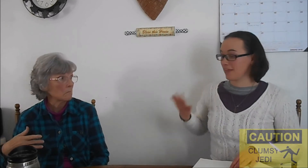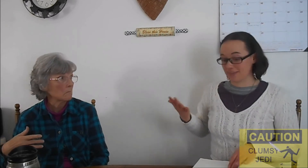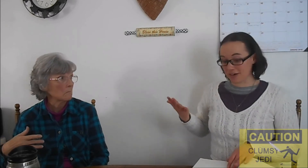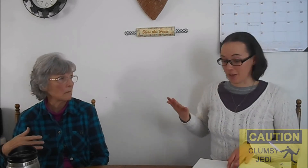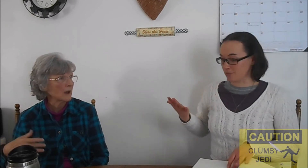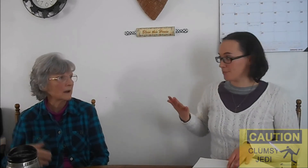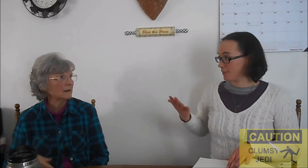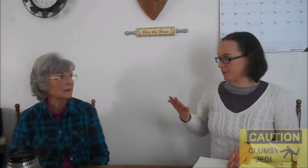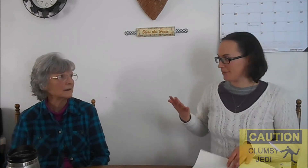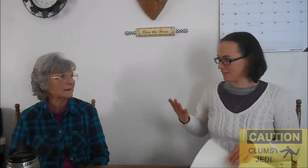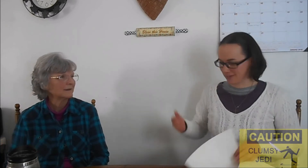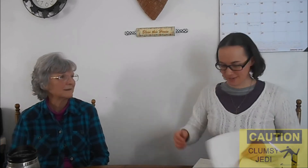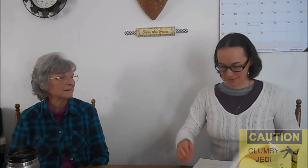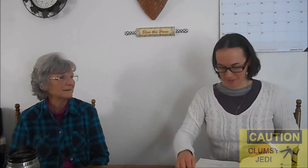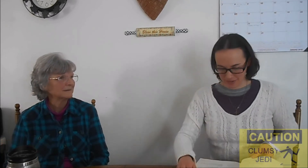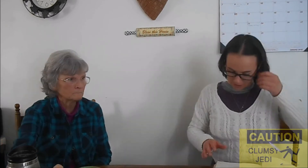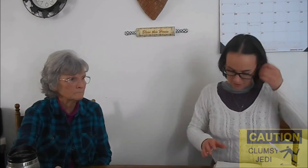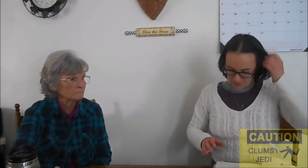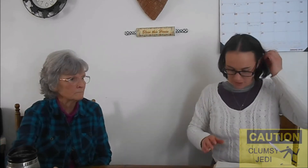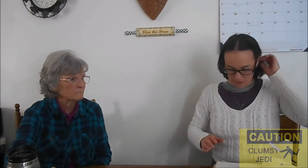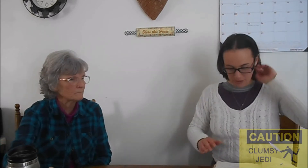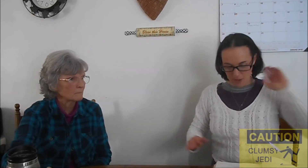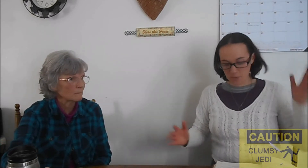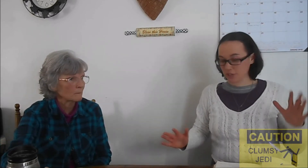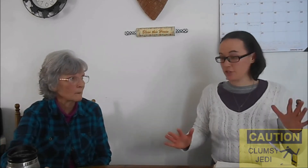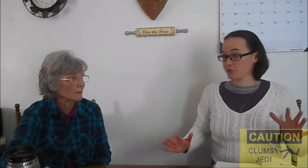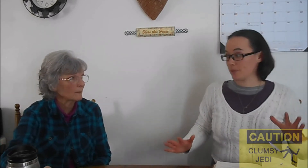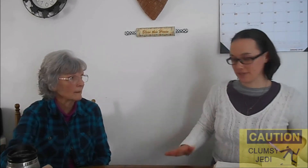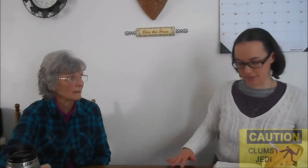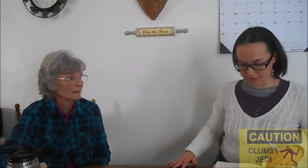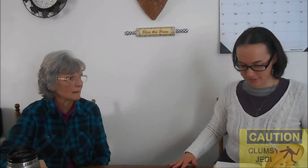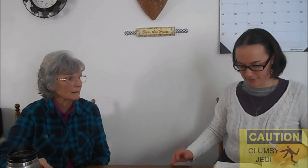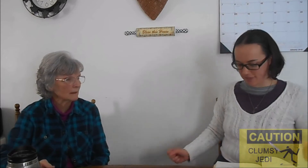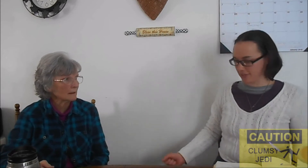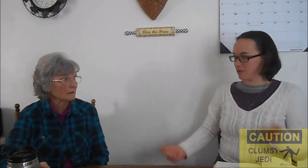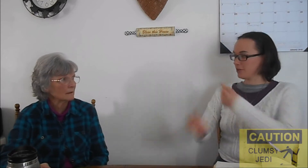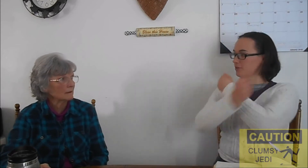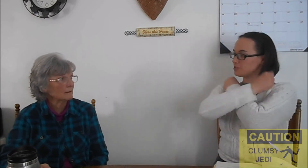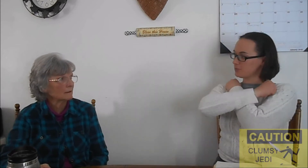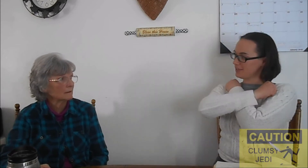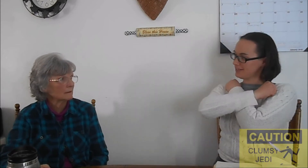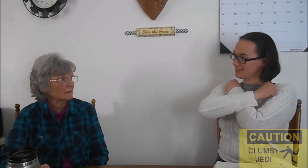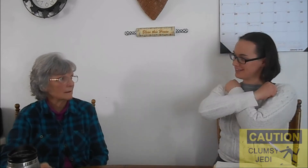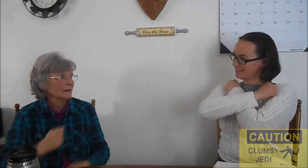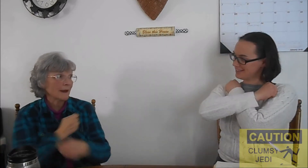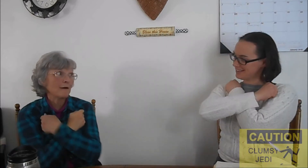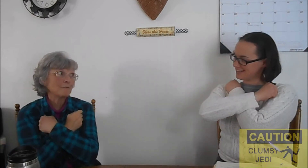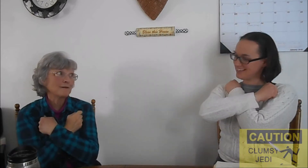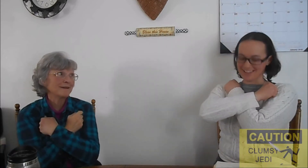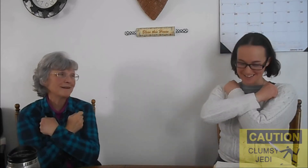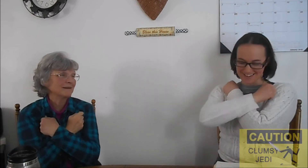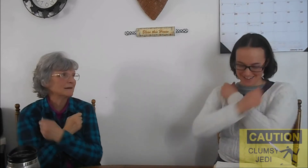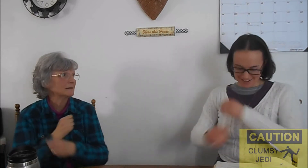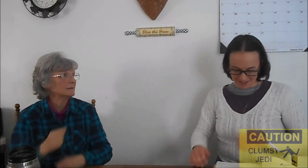you... That'll help you remember. Uh... I'm only gonna do the basics. I think you already know this one. Love. Uh-huh.